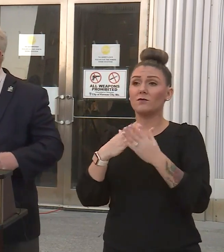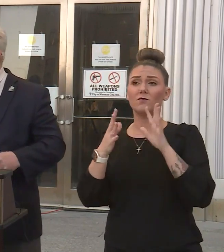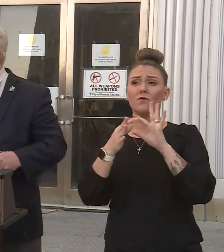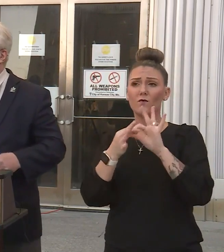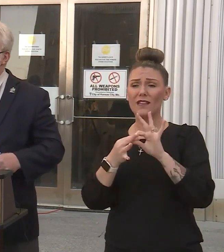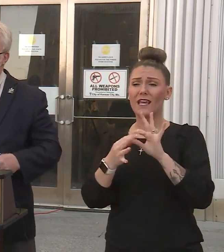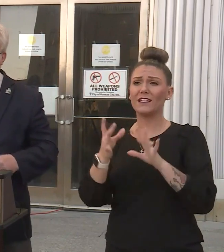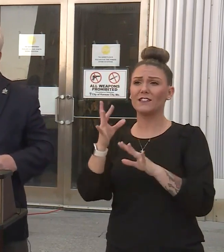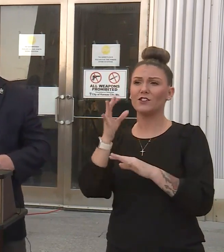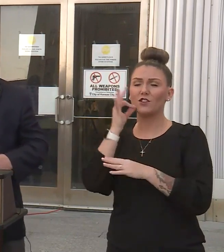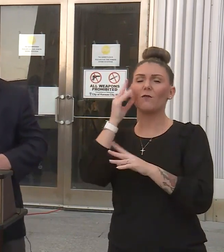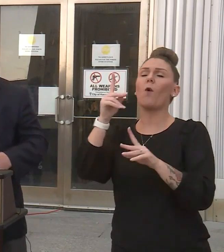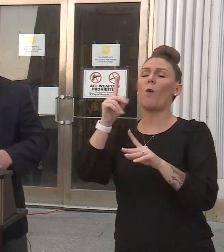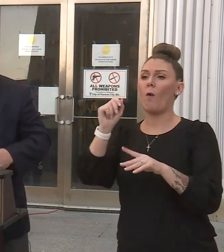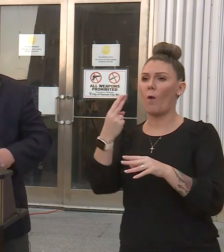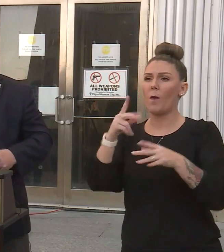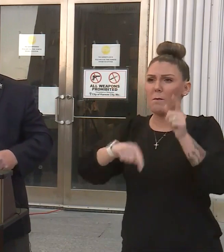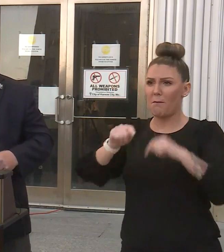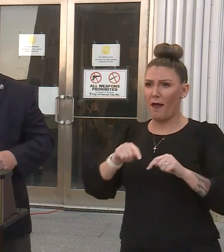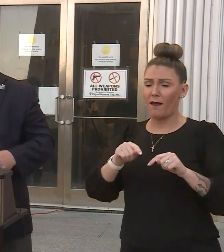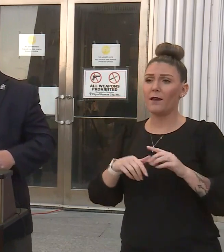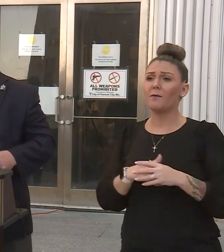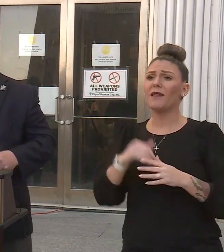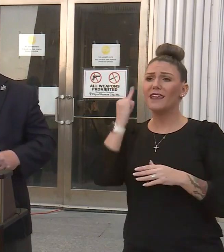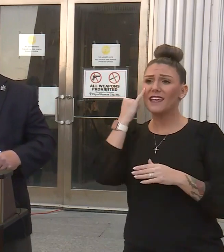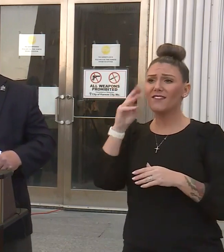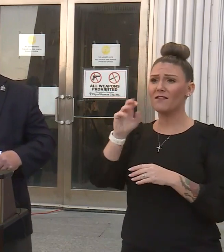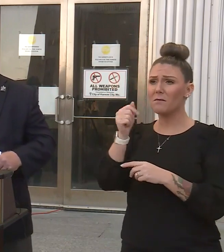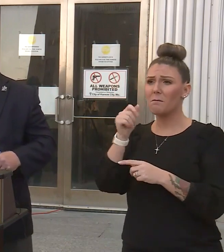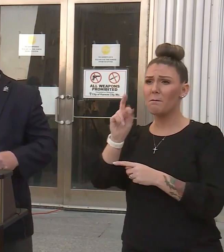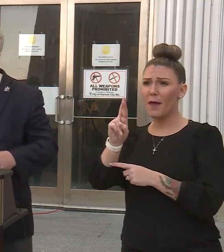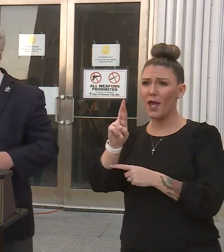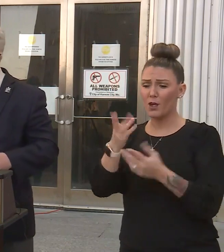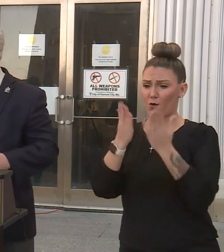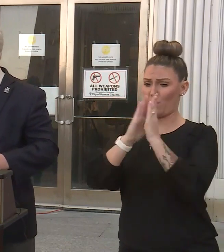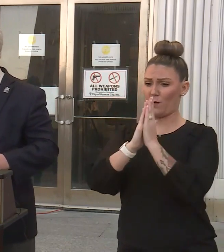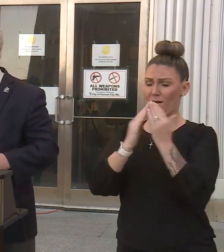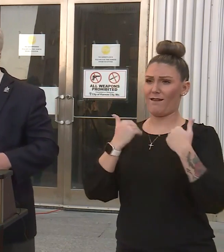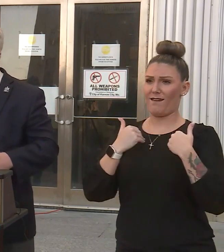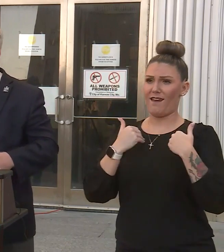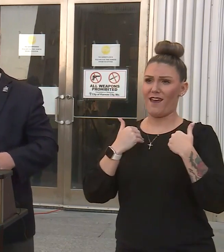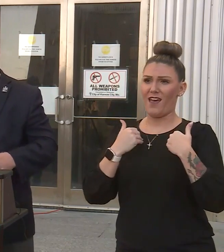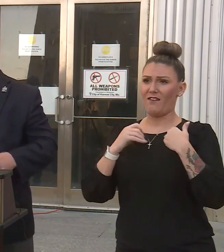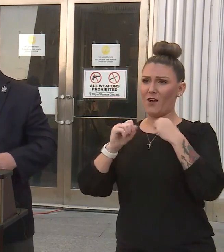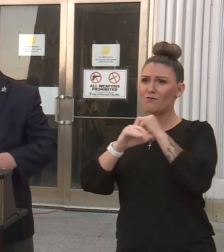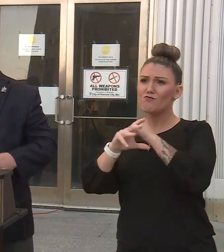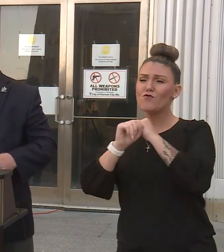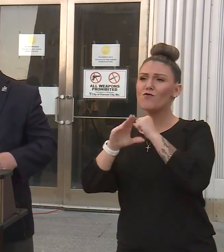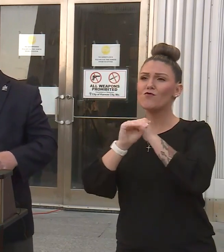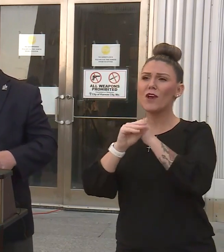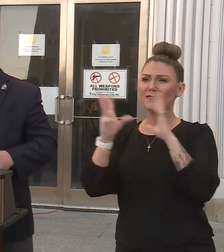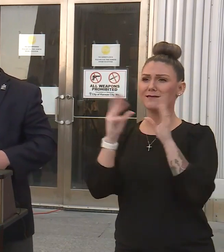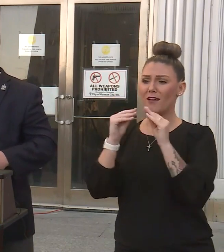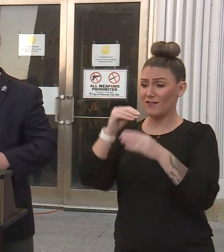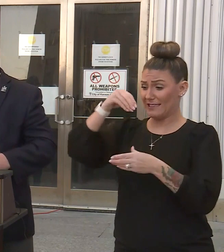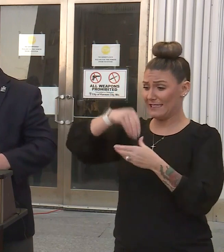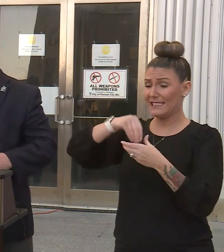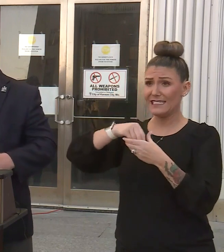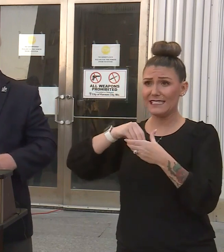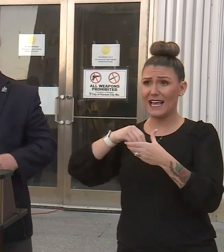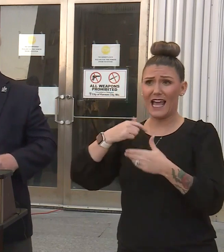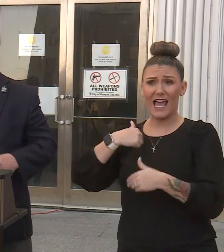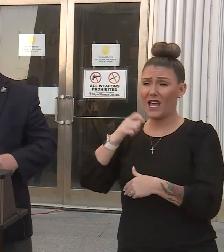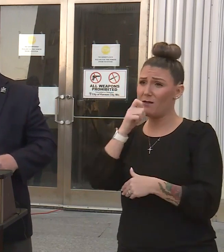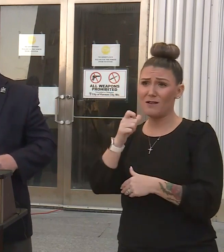in fact, let me back up. If the mayor requested to have a press conference inside, I